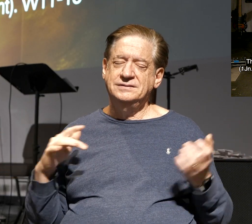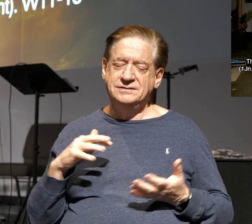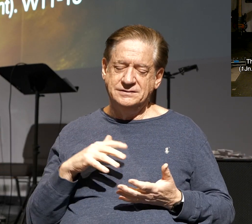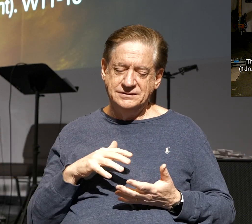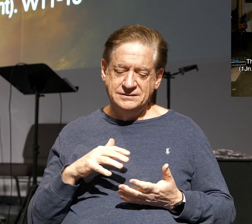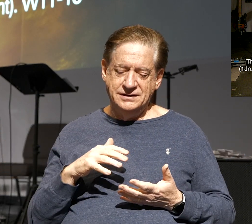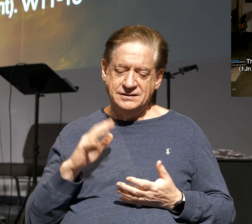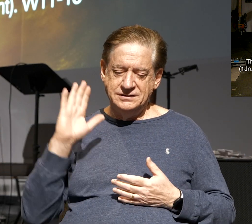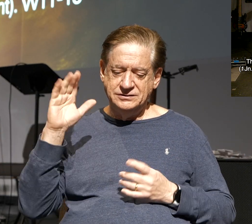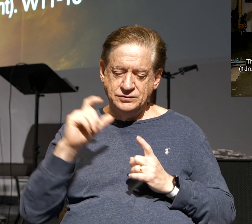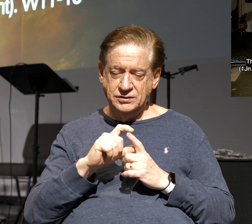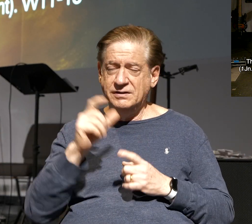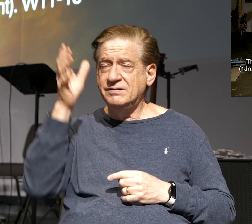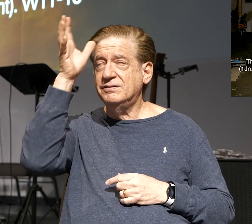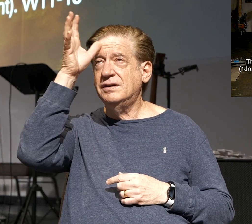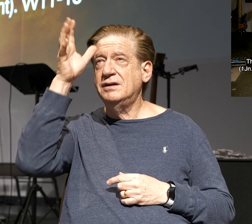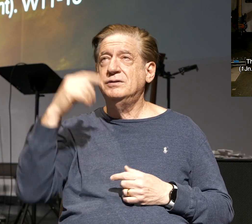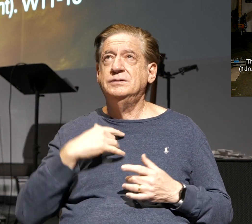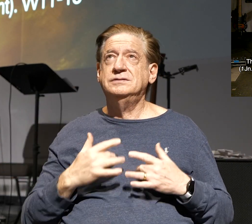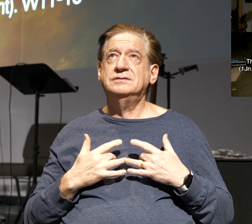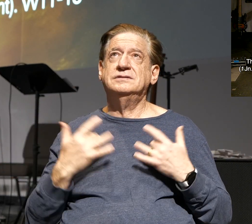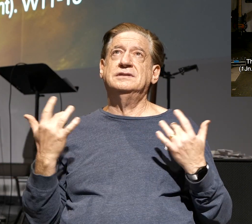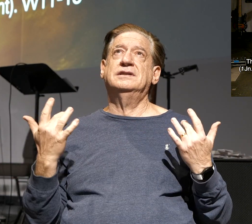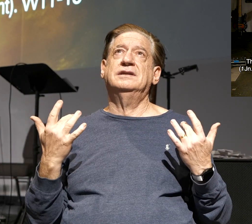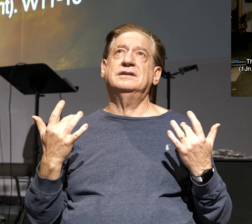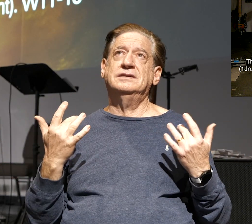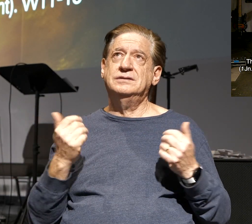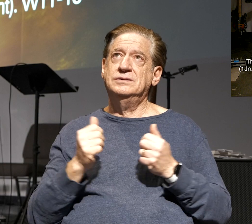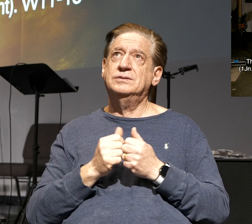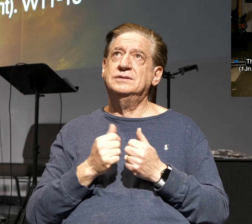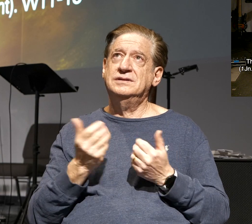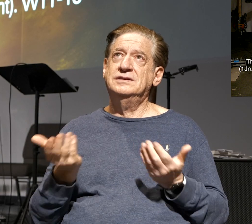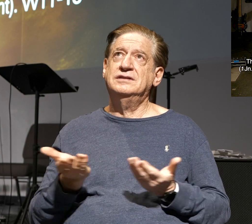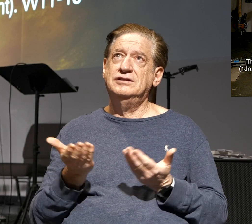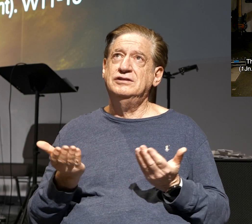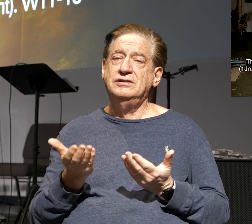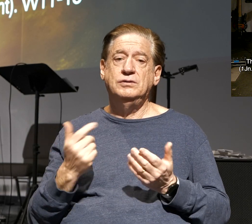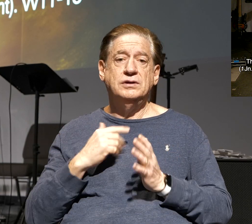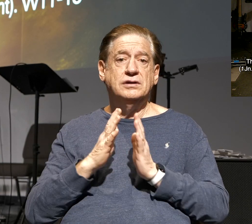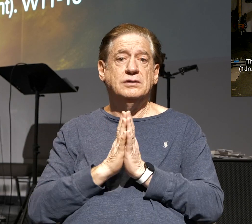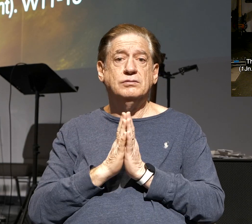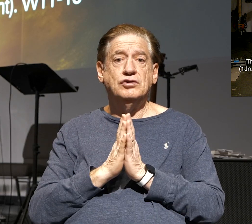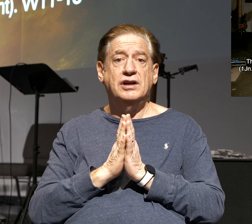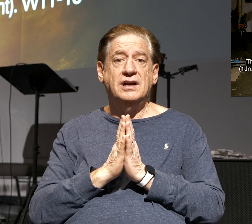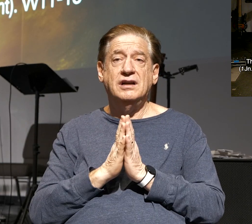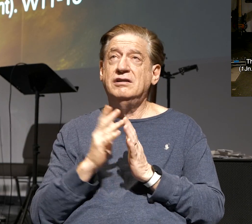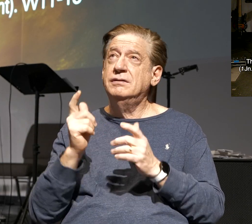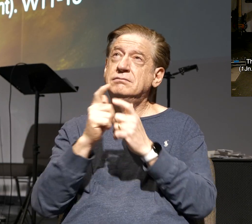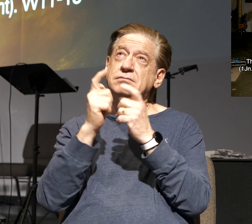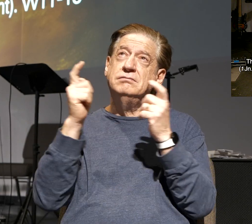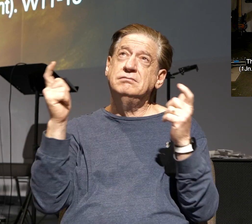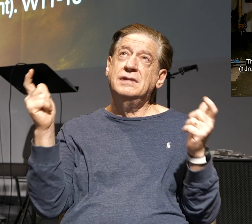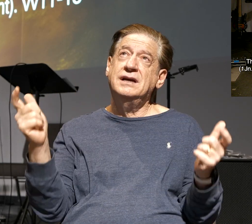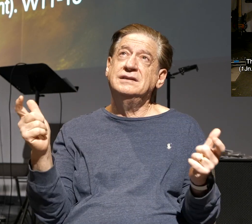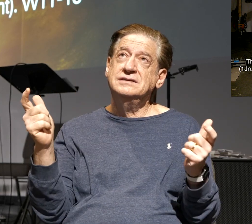Father, we are delighted to be here today. We pray that the staggering immensity of Your love for us would chase